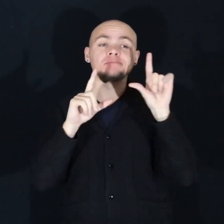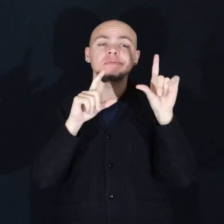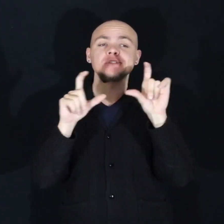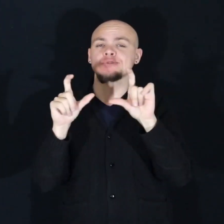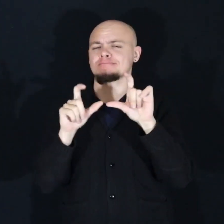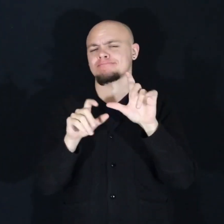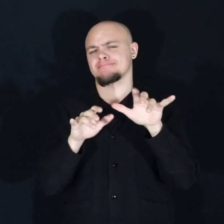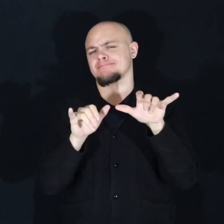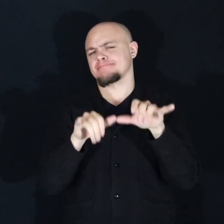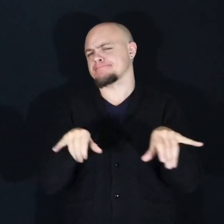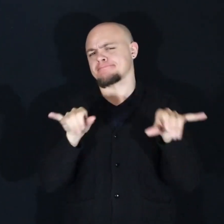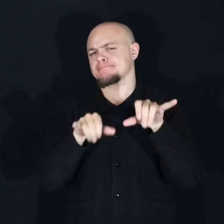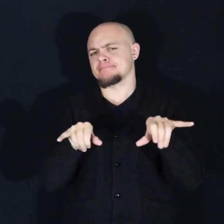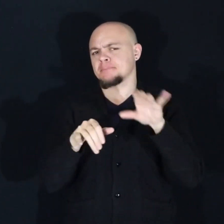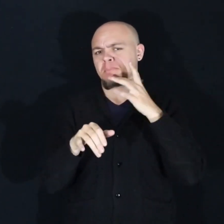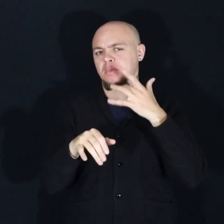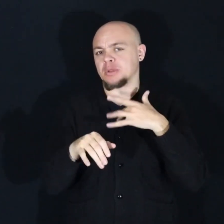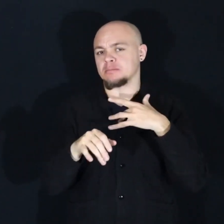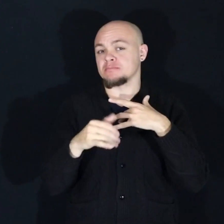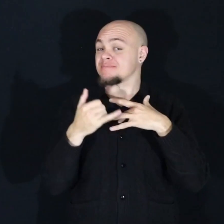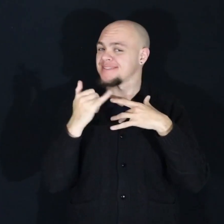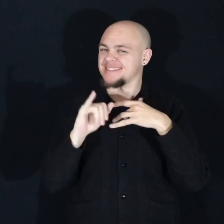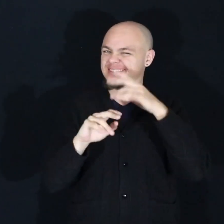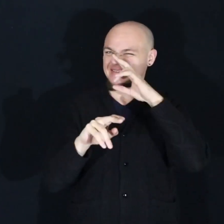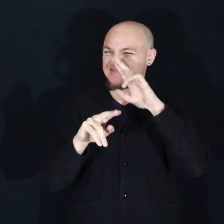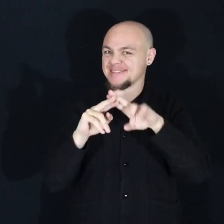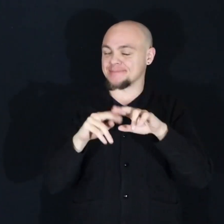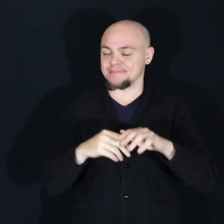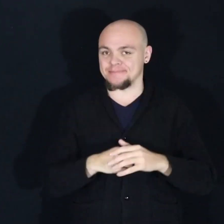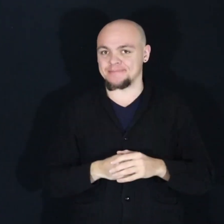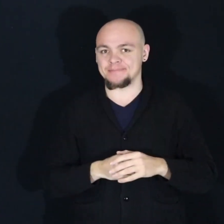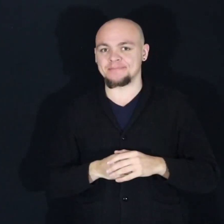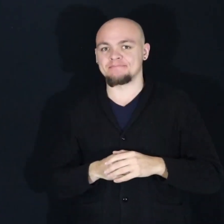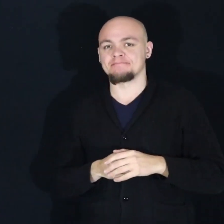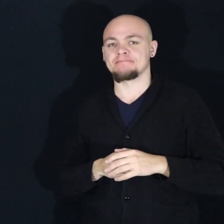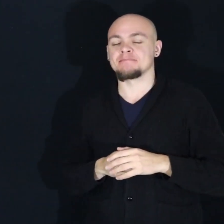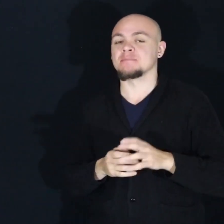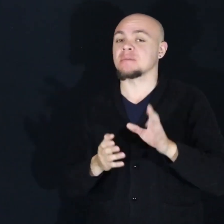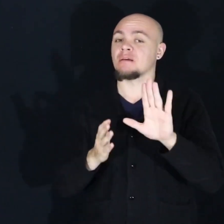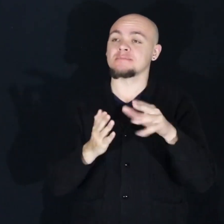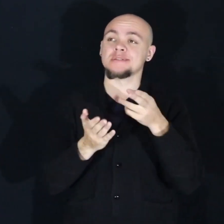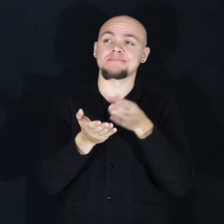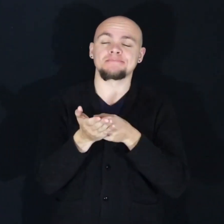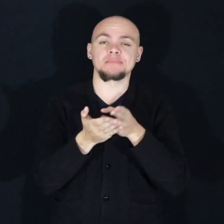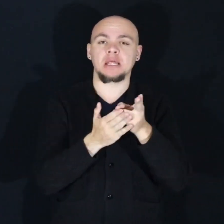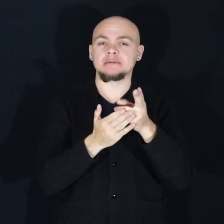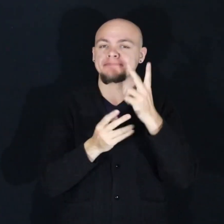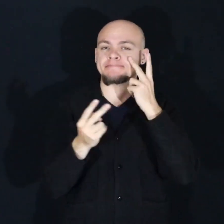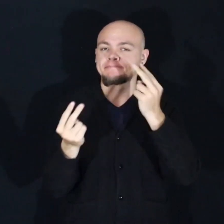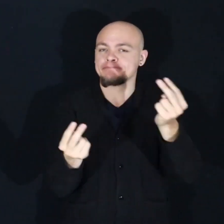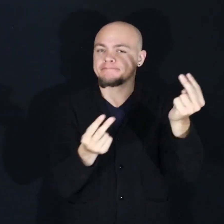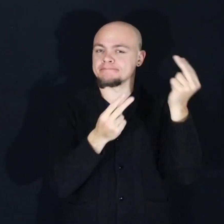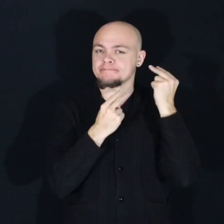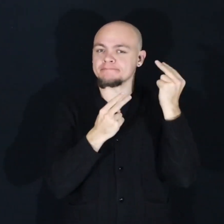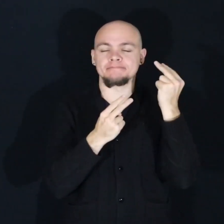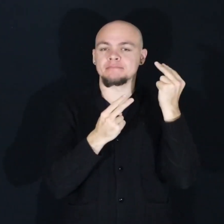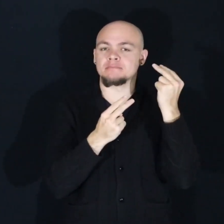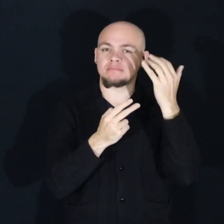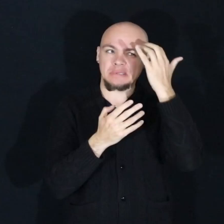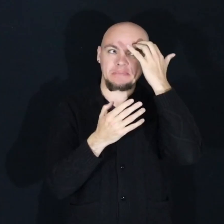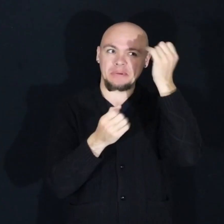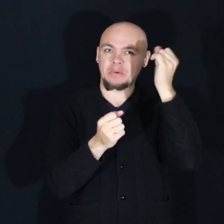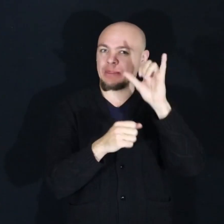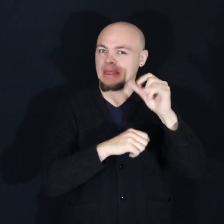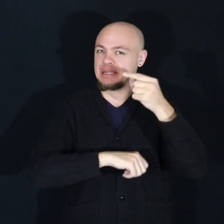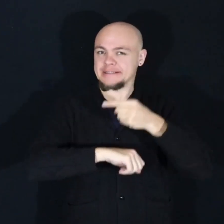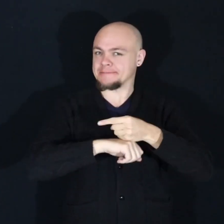very cliche birthday party, but I still had fun. But to be honest, looking back, I don't remember much from that